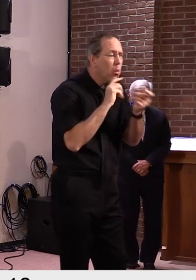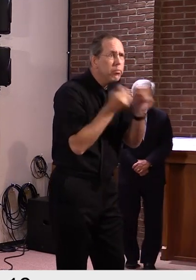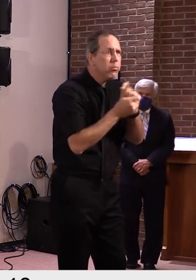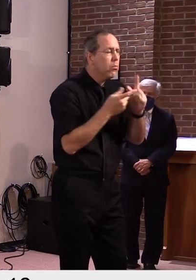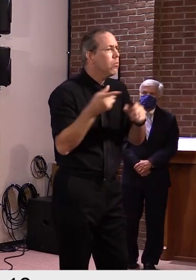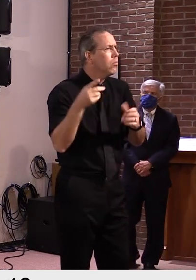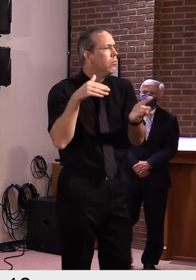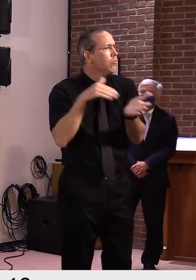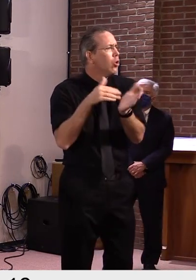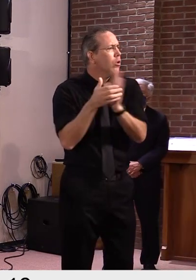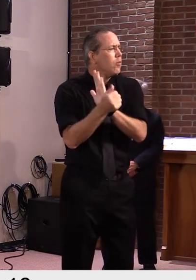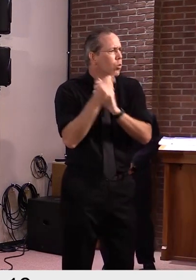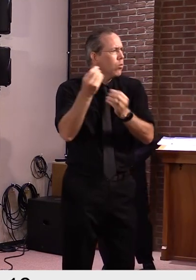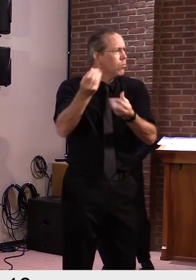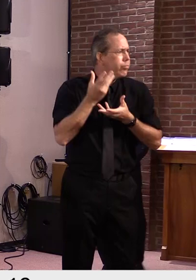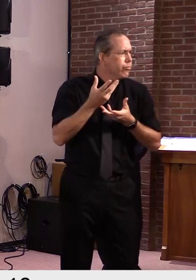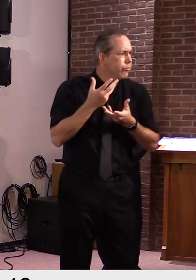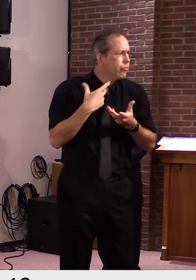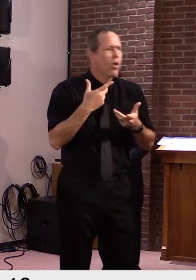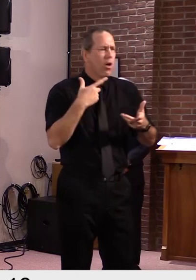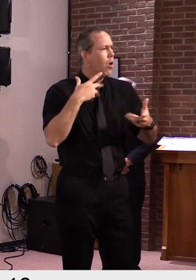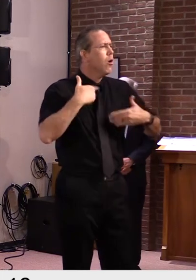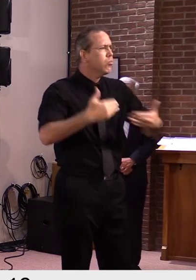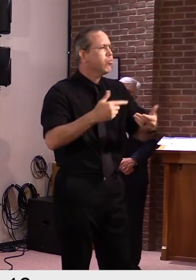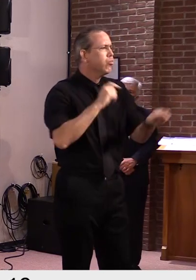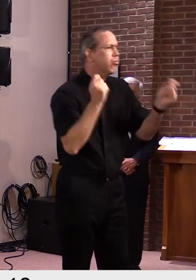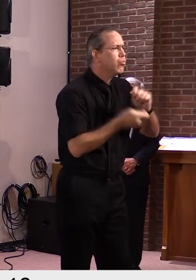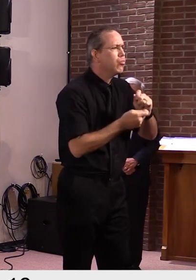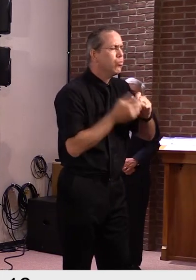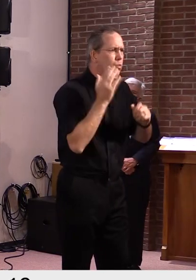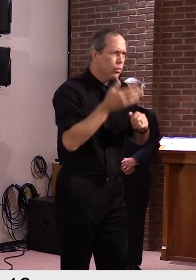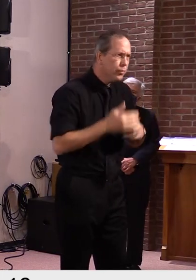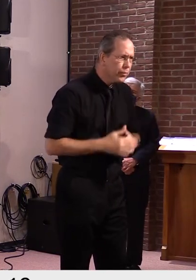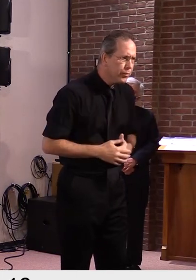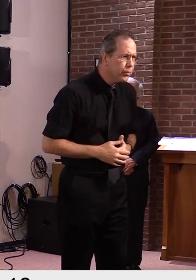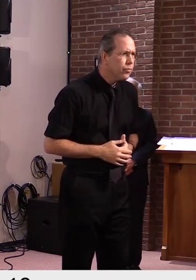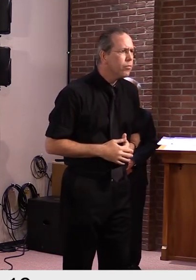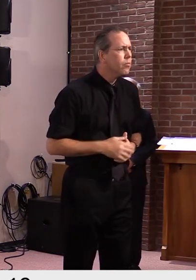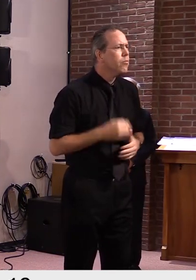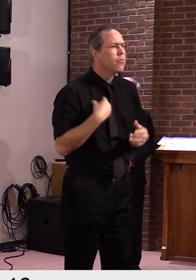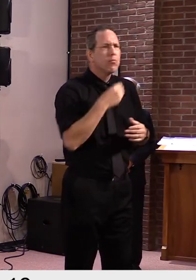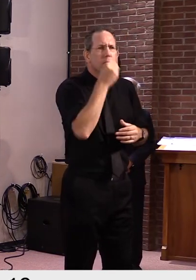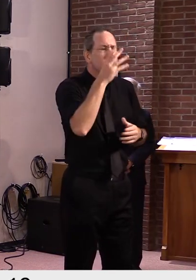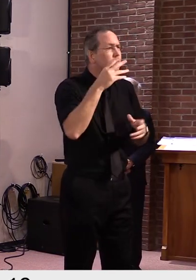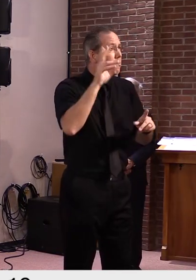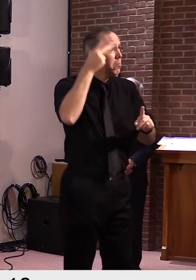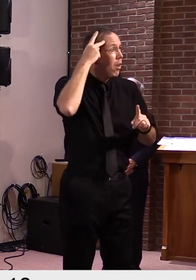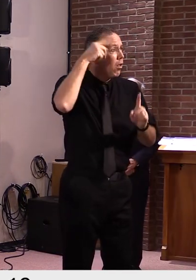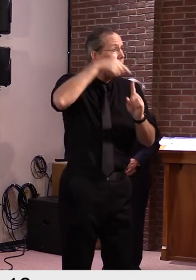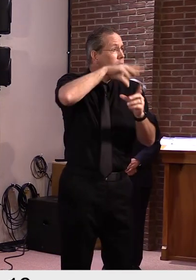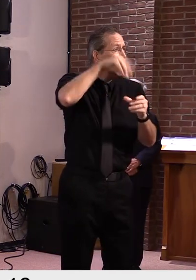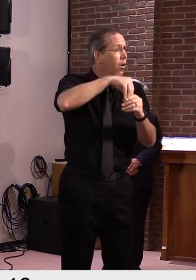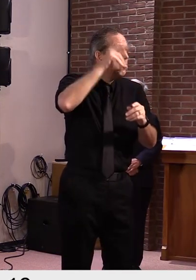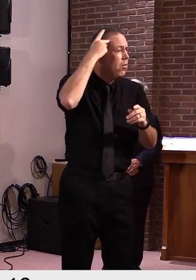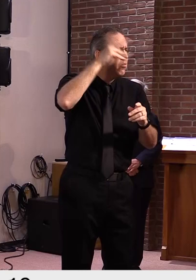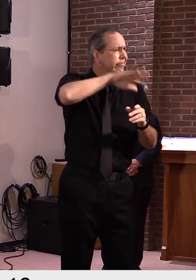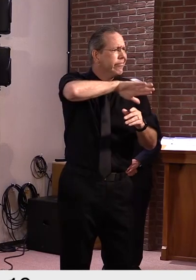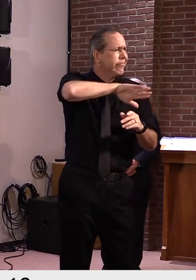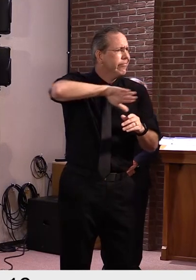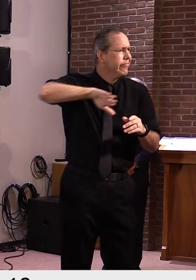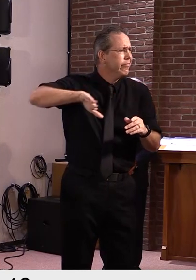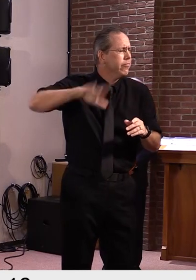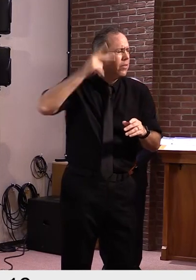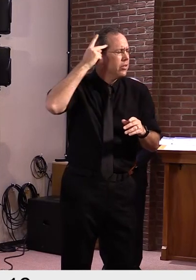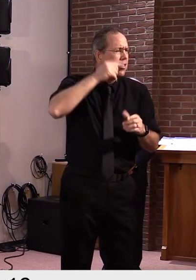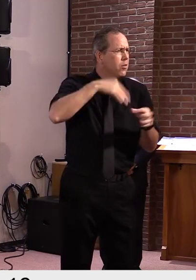to act in the interest of public health, regardless of the political ramifications. So if Vermoners